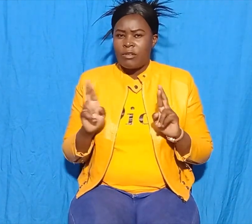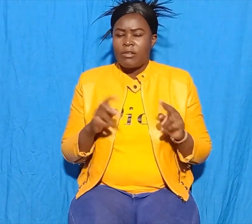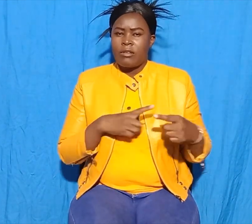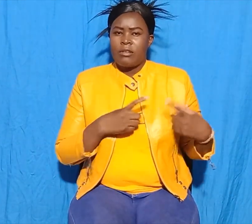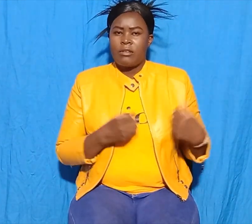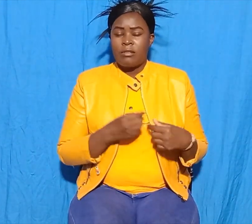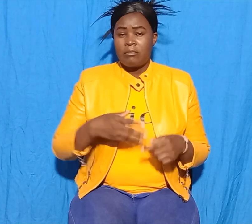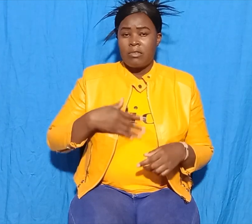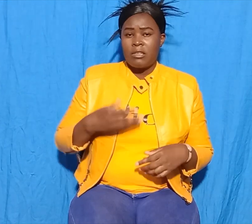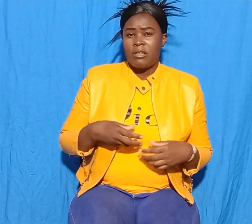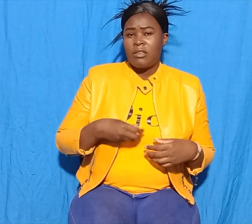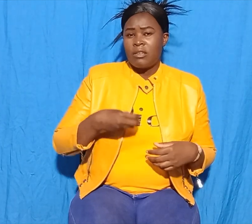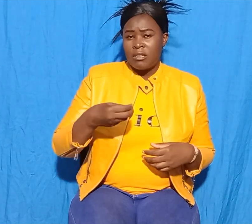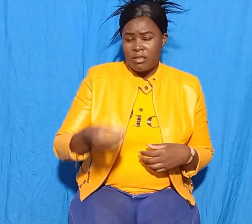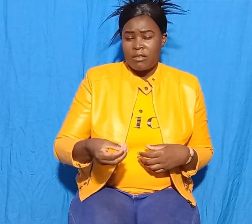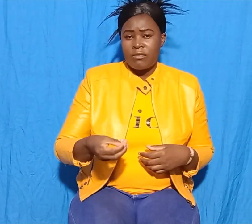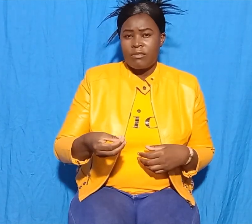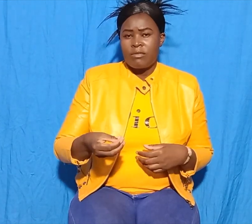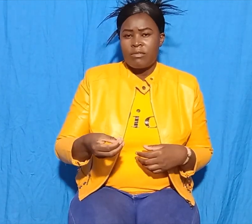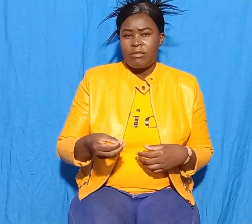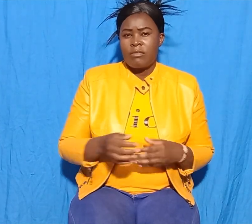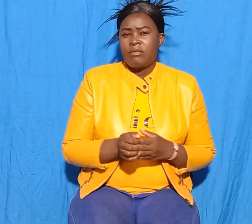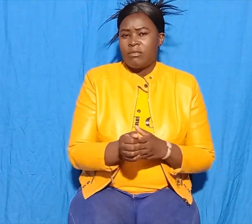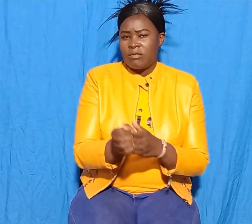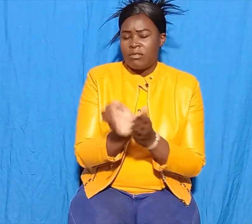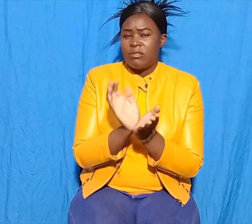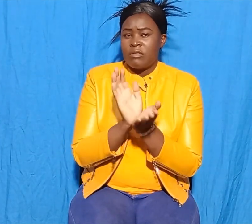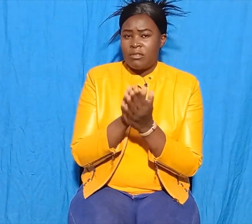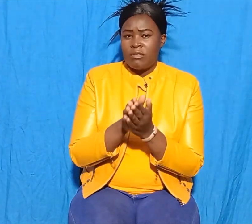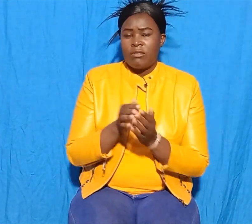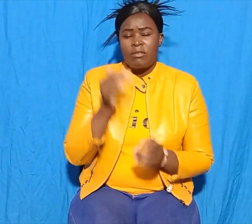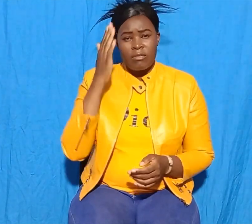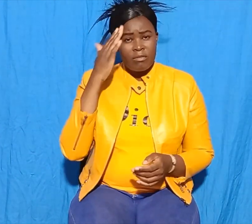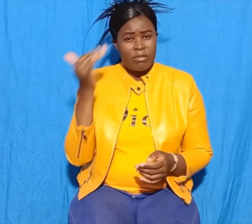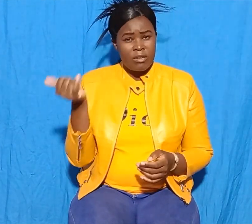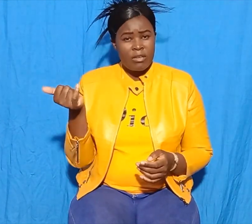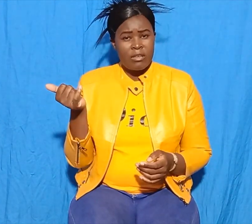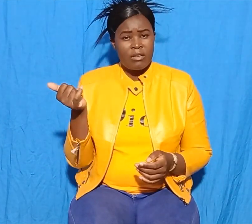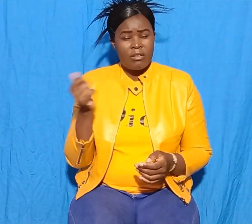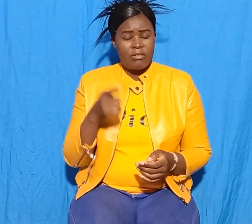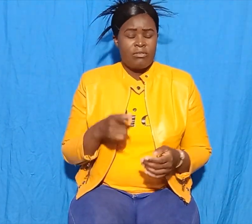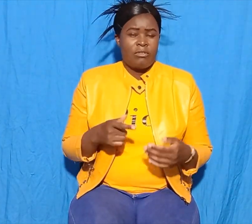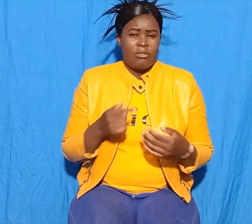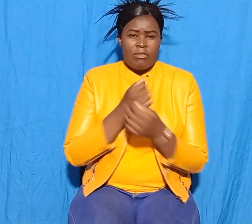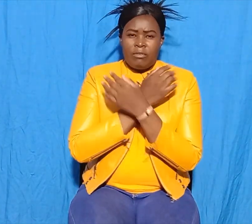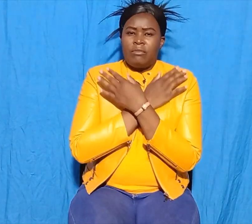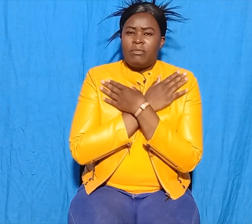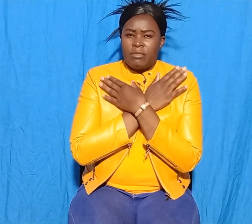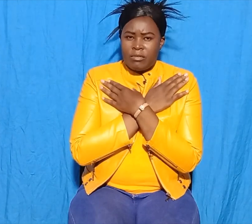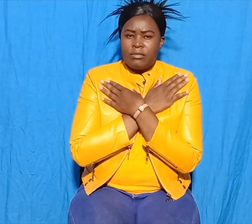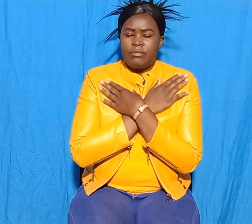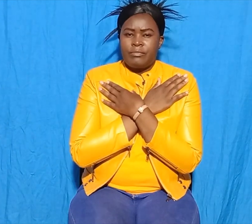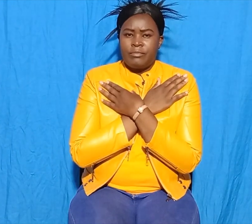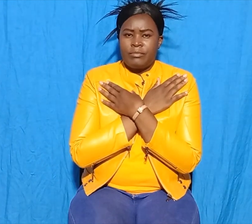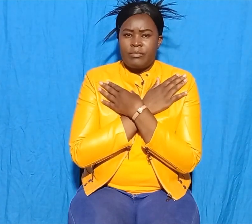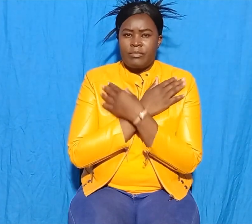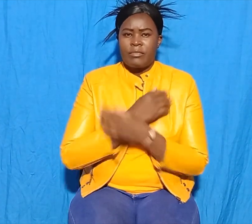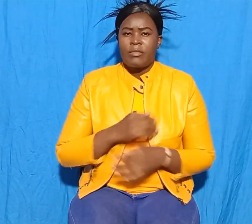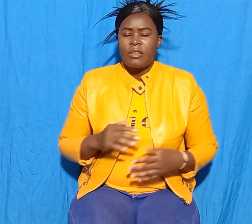that when I have no heart with me? The crocodile asked the monkey. If I take you back